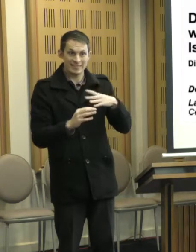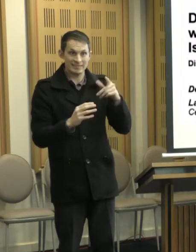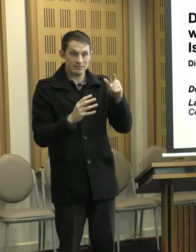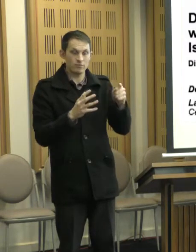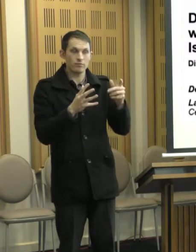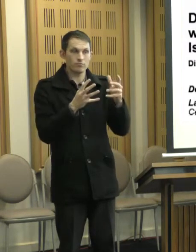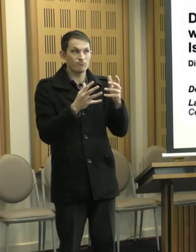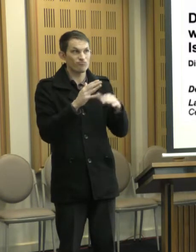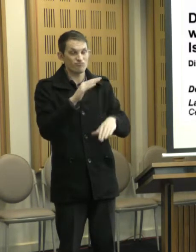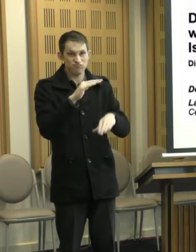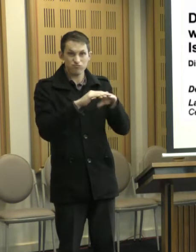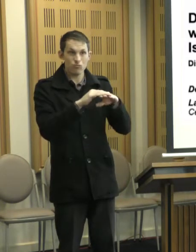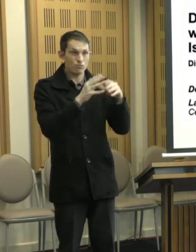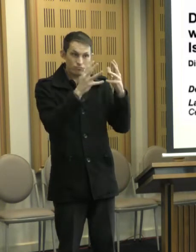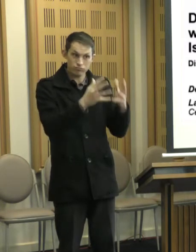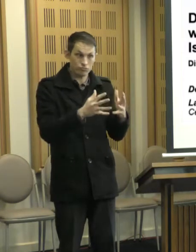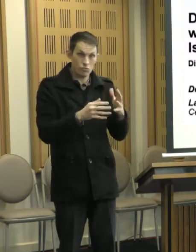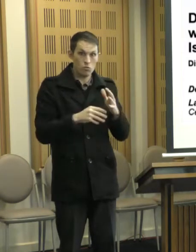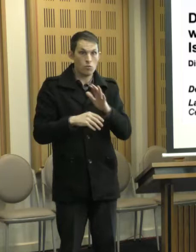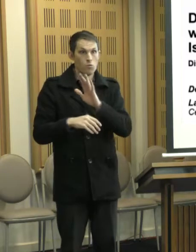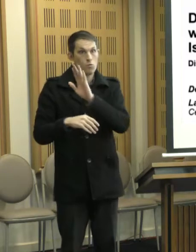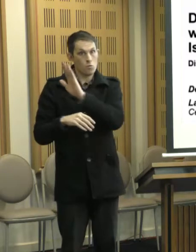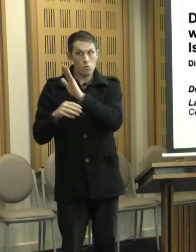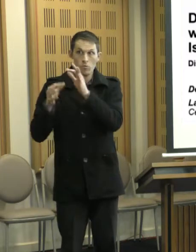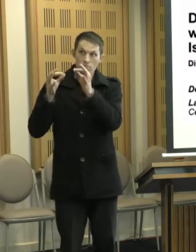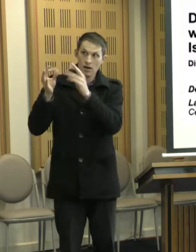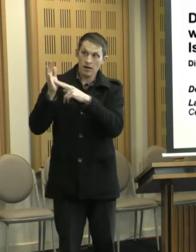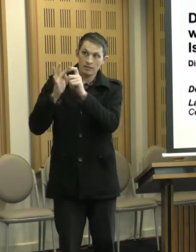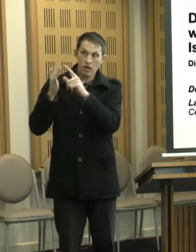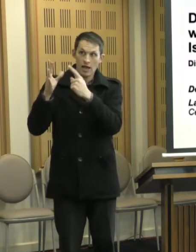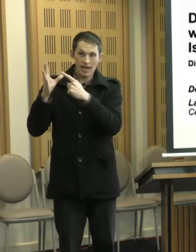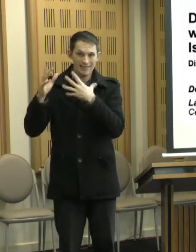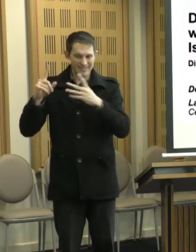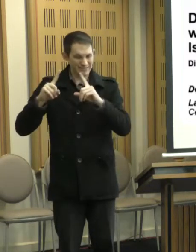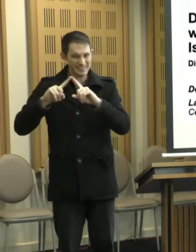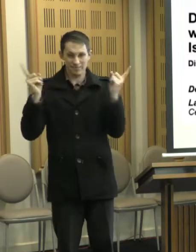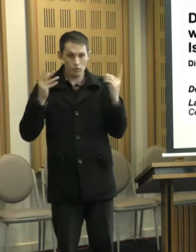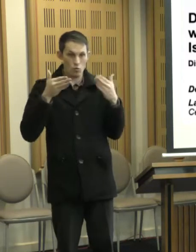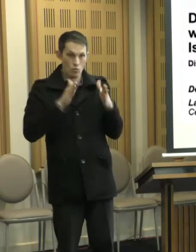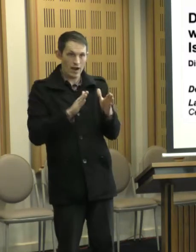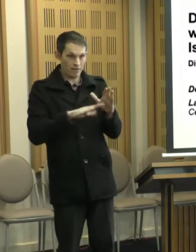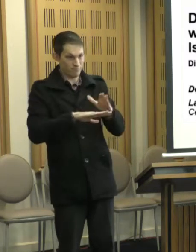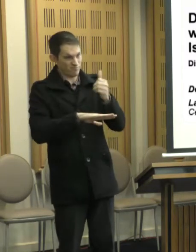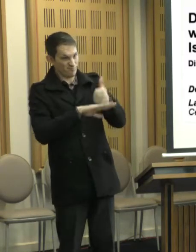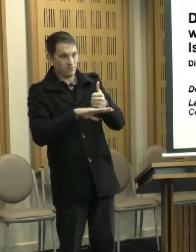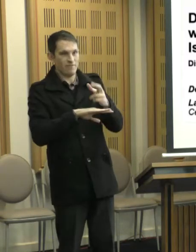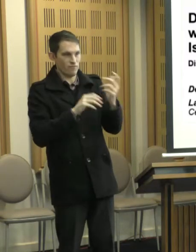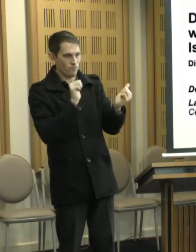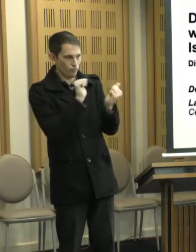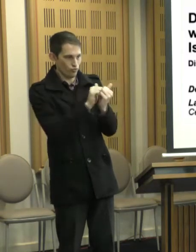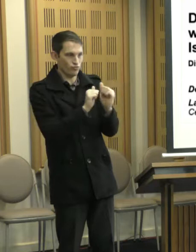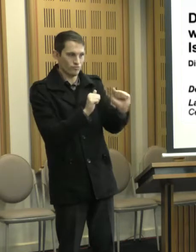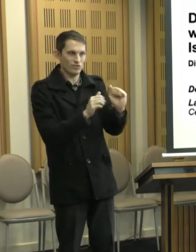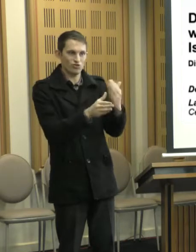there needed to be a different way of going about things for our Indigenous First Nations people.